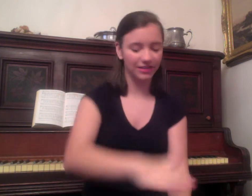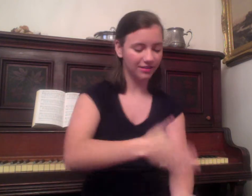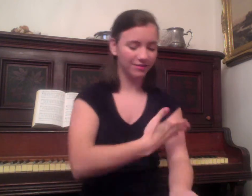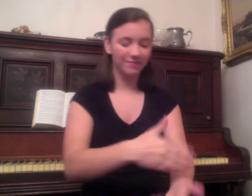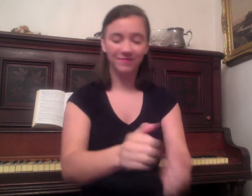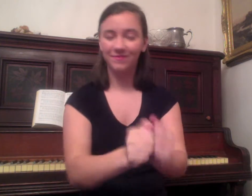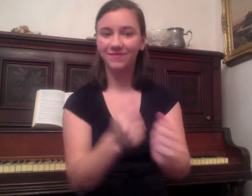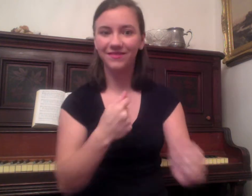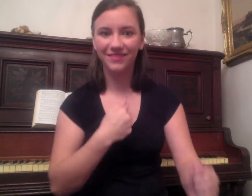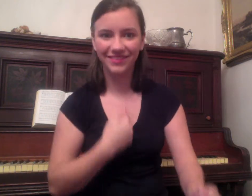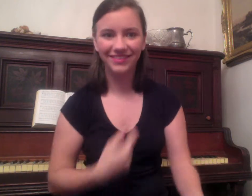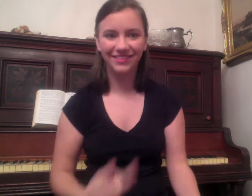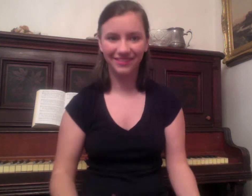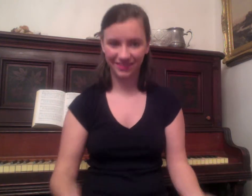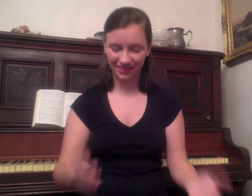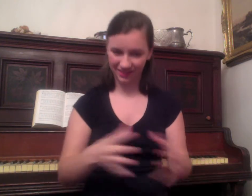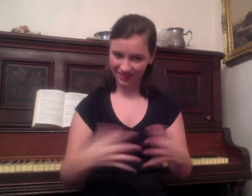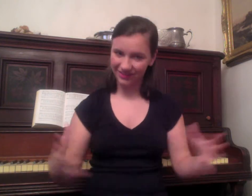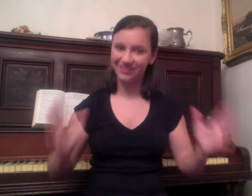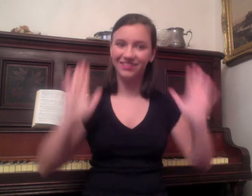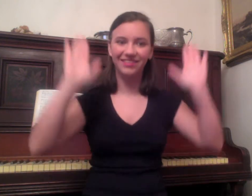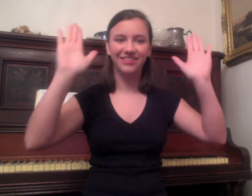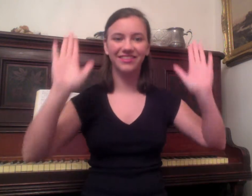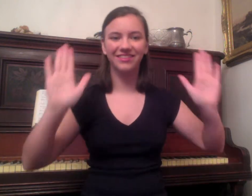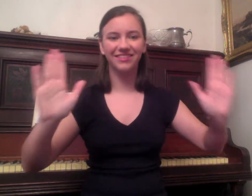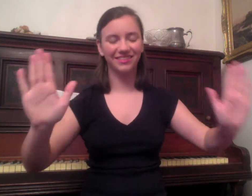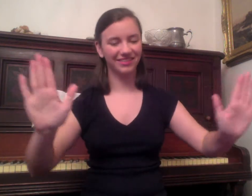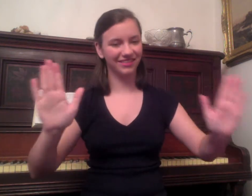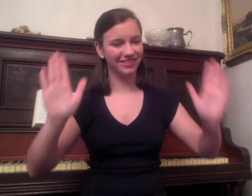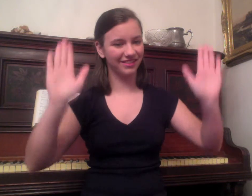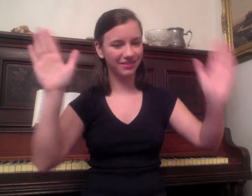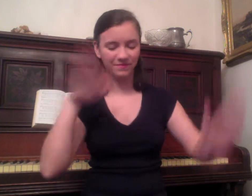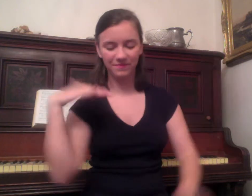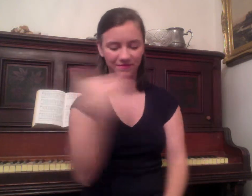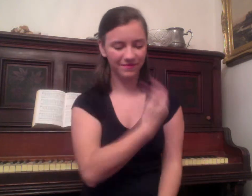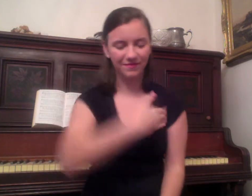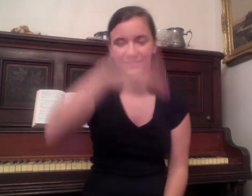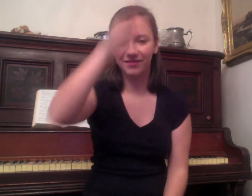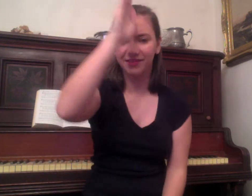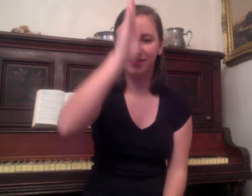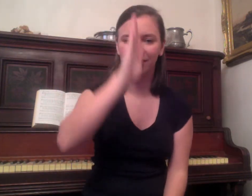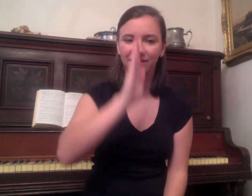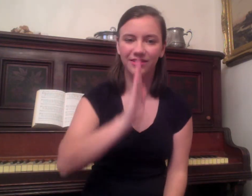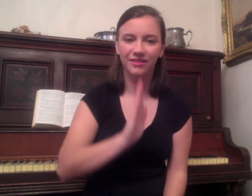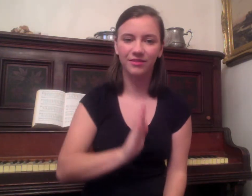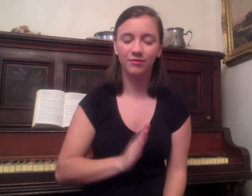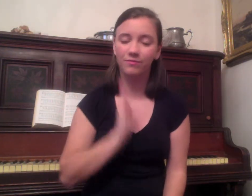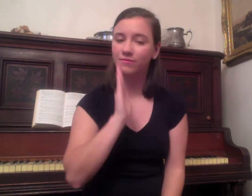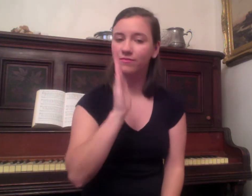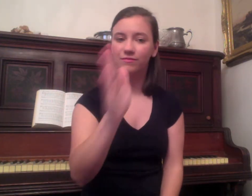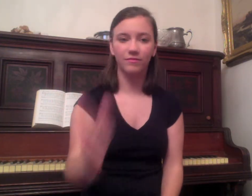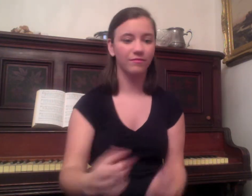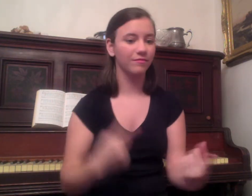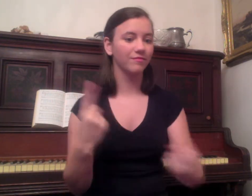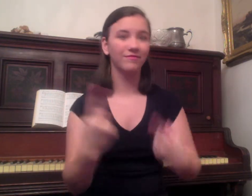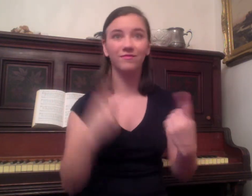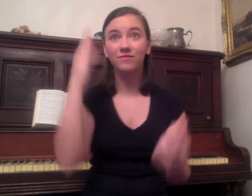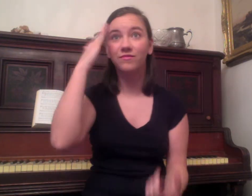sing with me, how great is our God, and all will